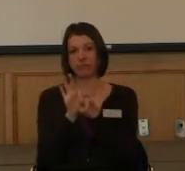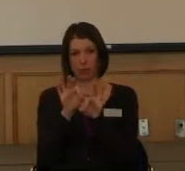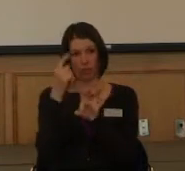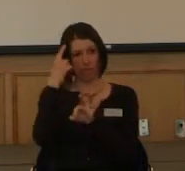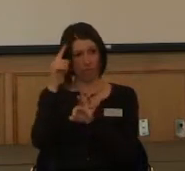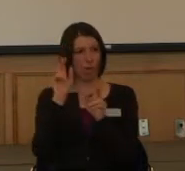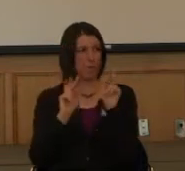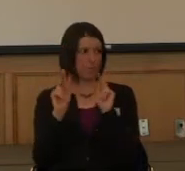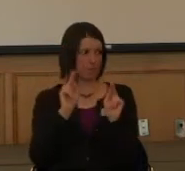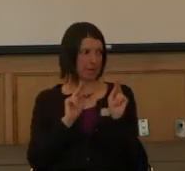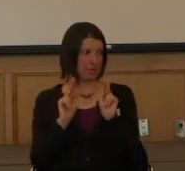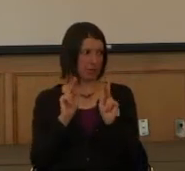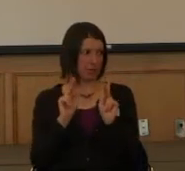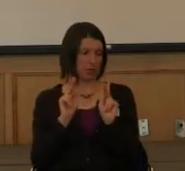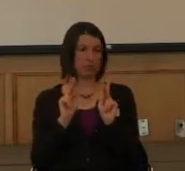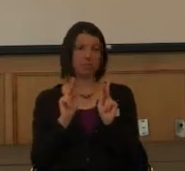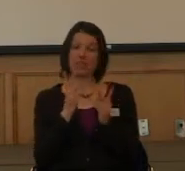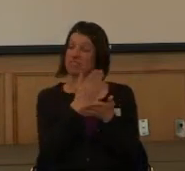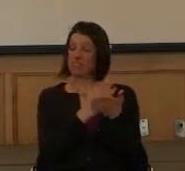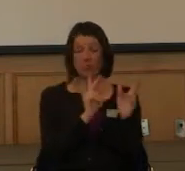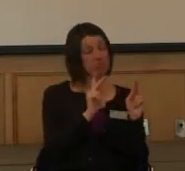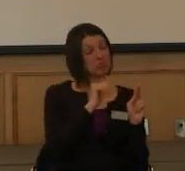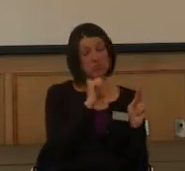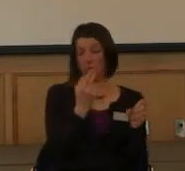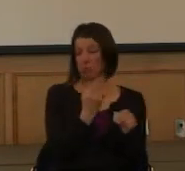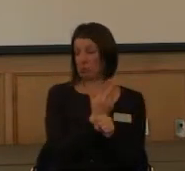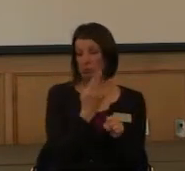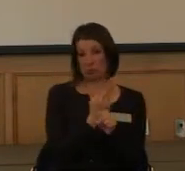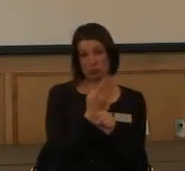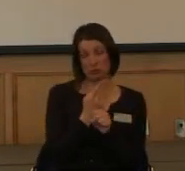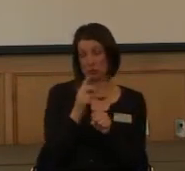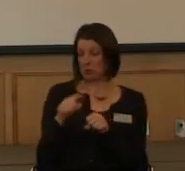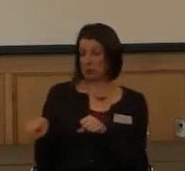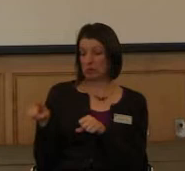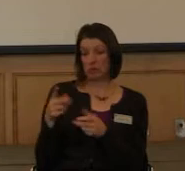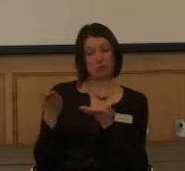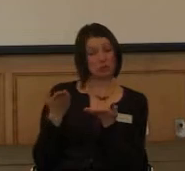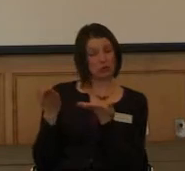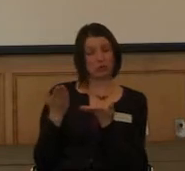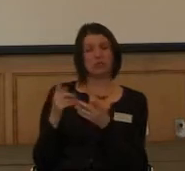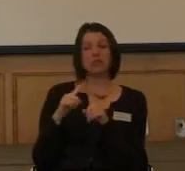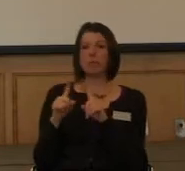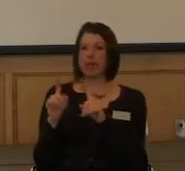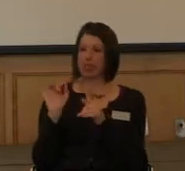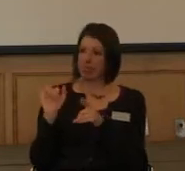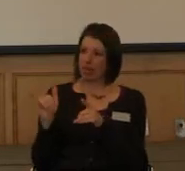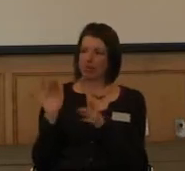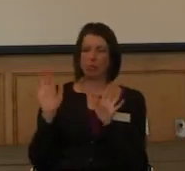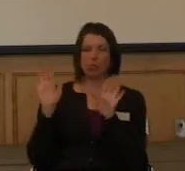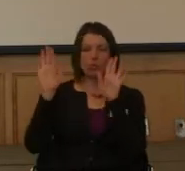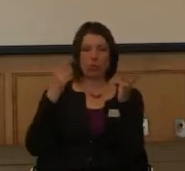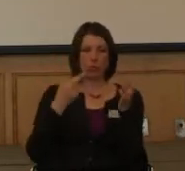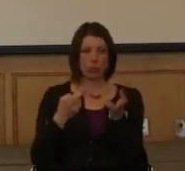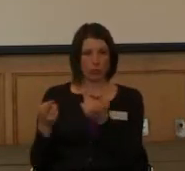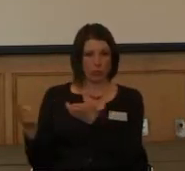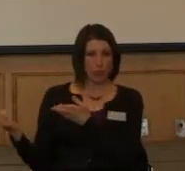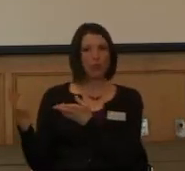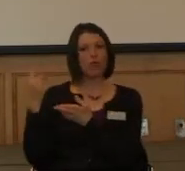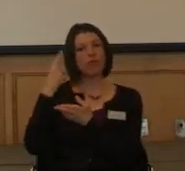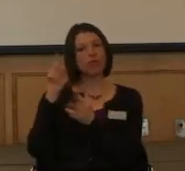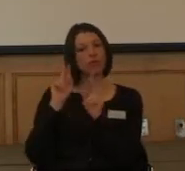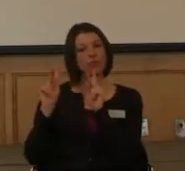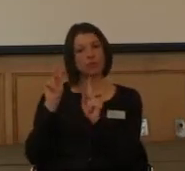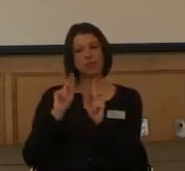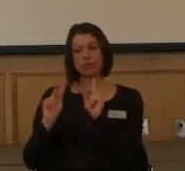people. Some people don't use it, and that's fine. But that is a good resource for folks who are